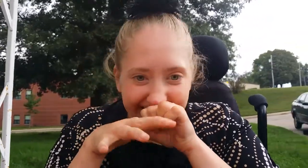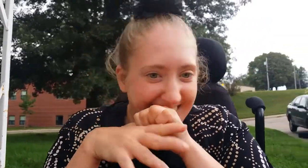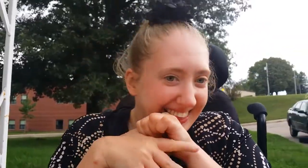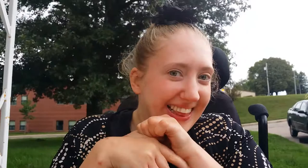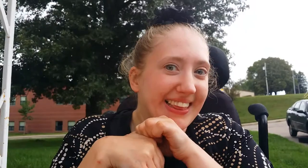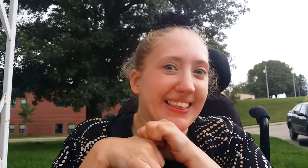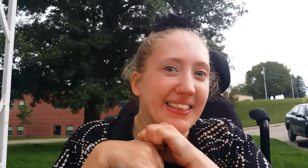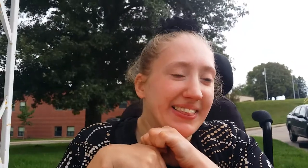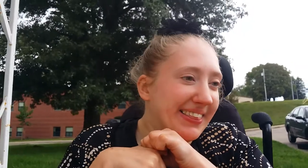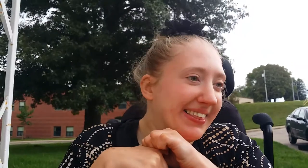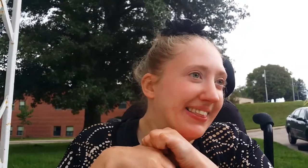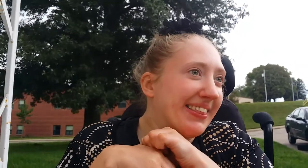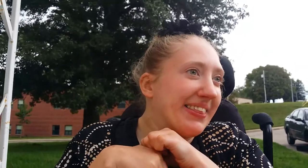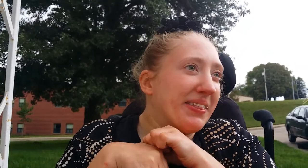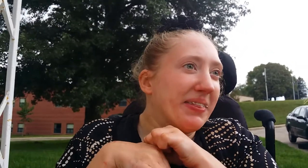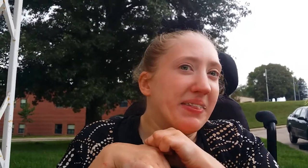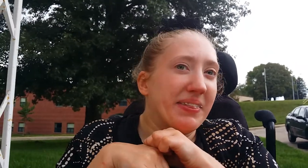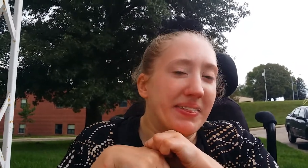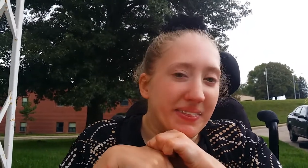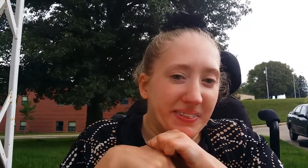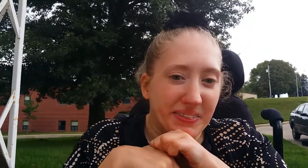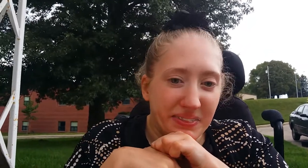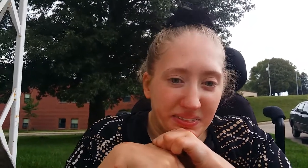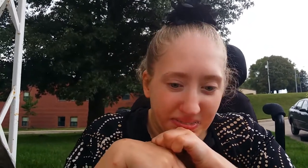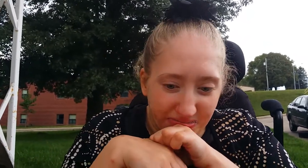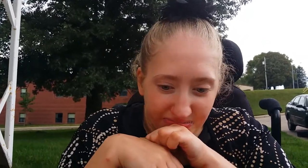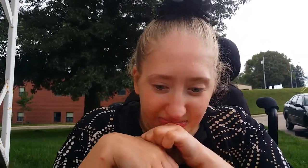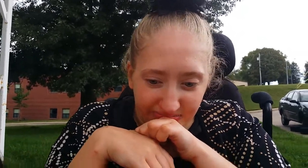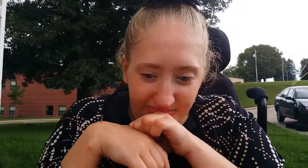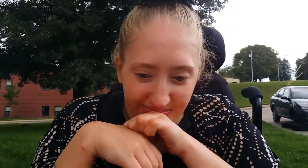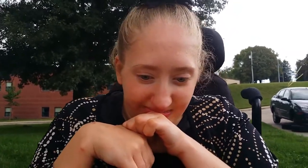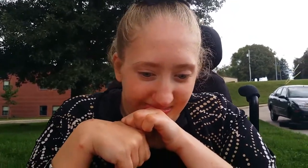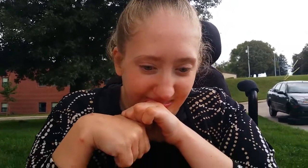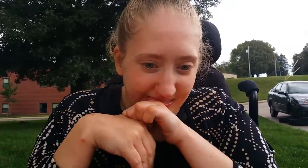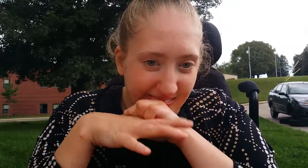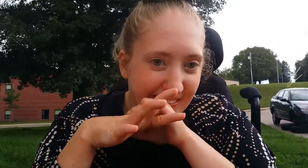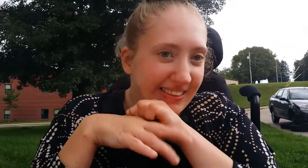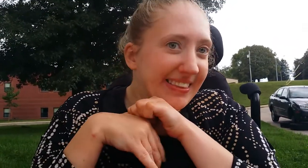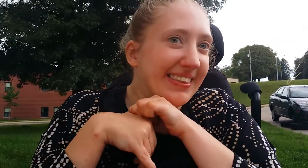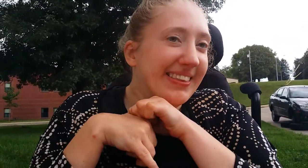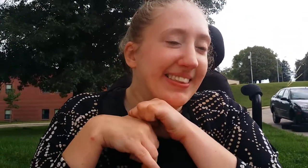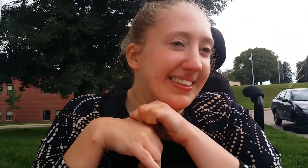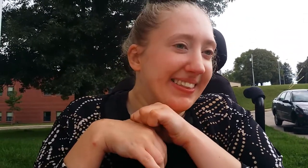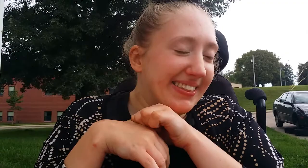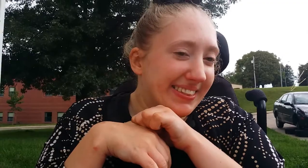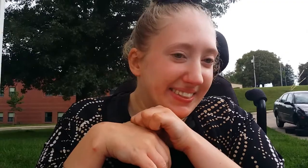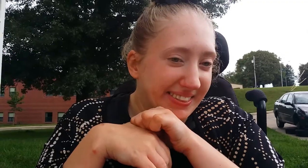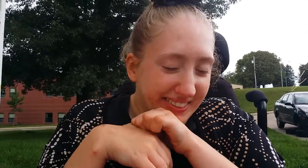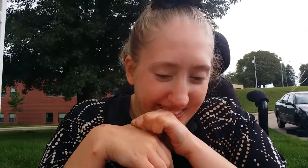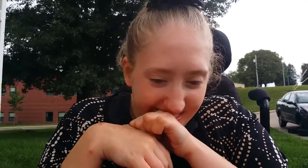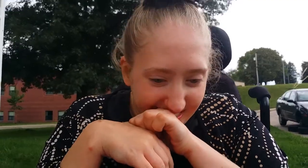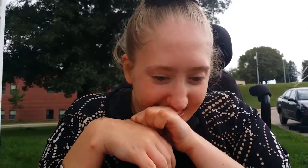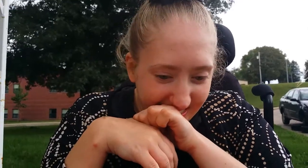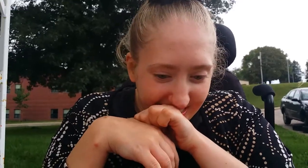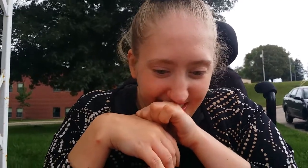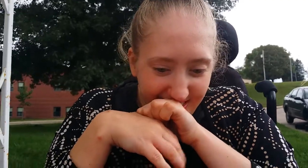her home to observe her. No hives that I can see. Maybe a tiny bit of breakout, but not anything big.